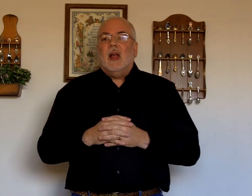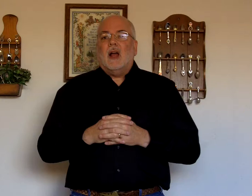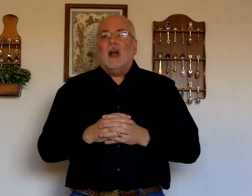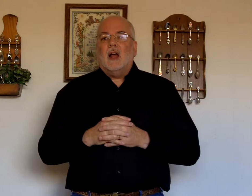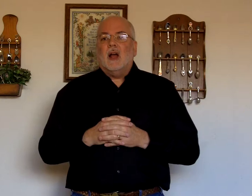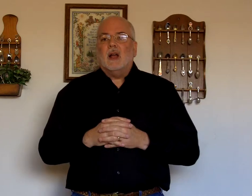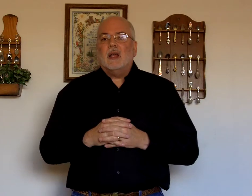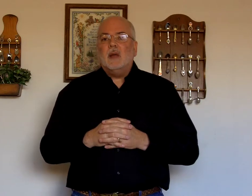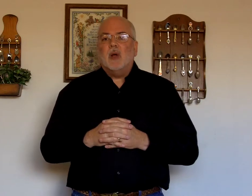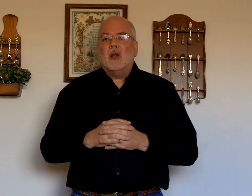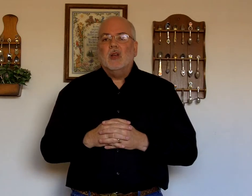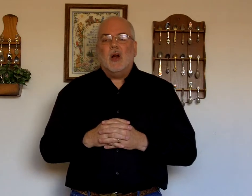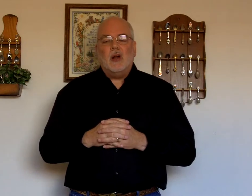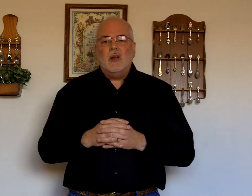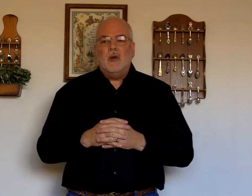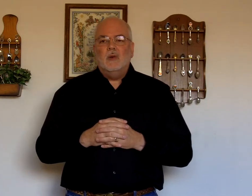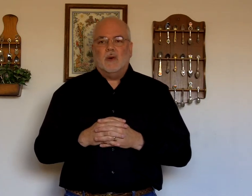Ah. Keep. Guarding over.